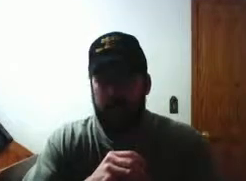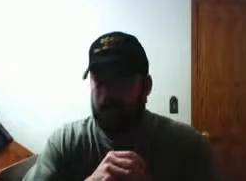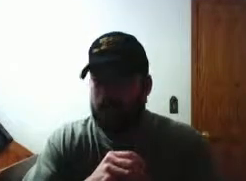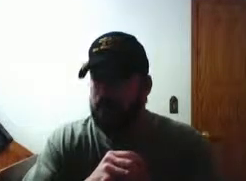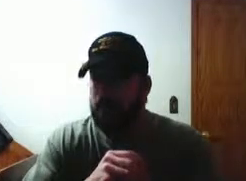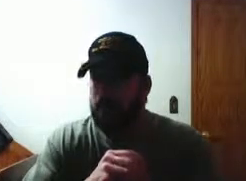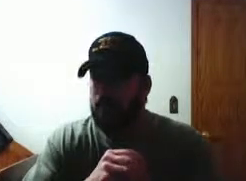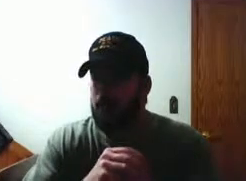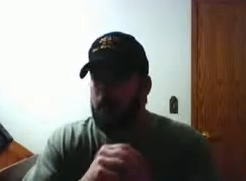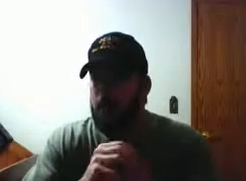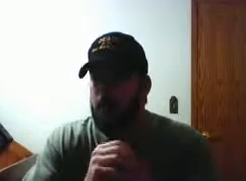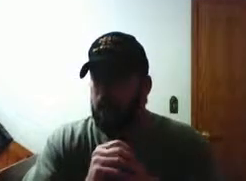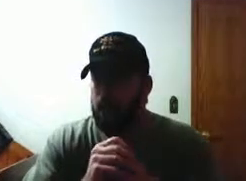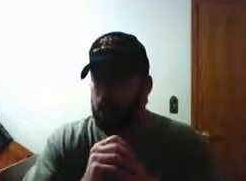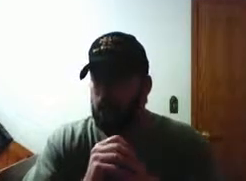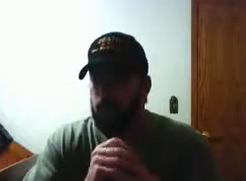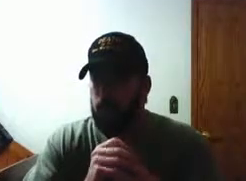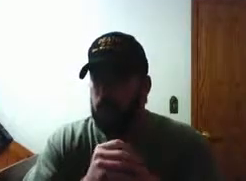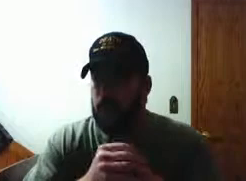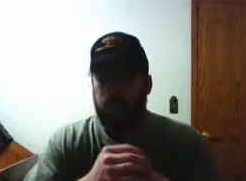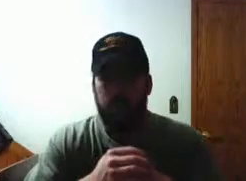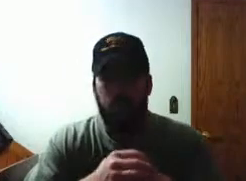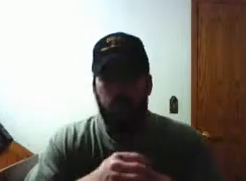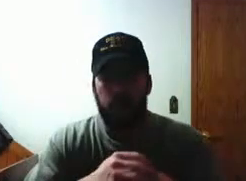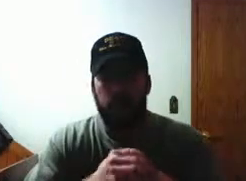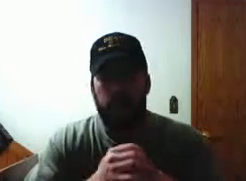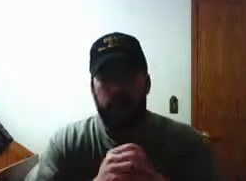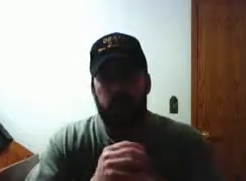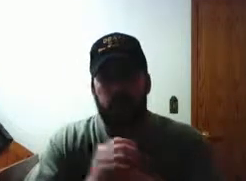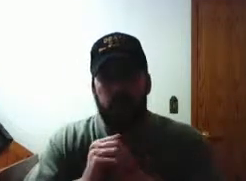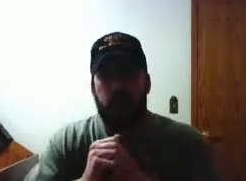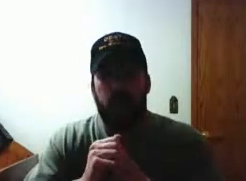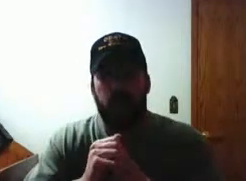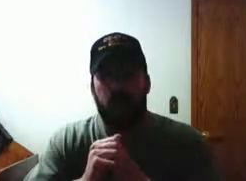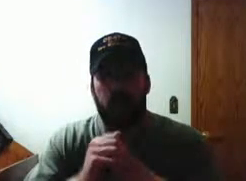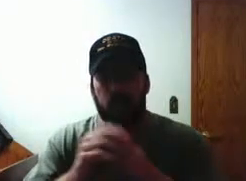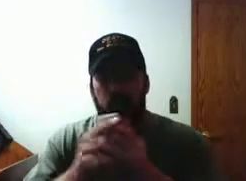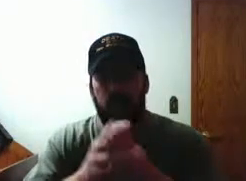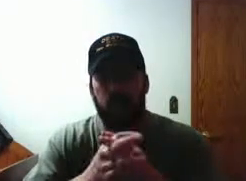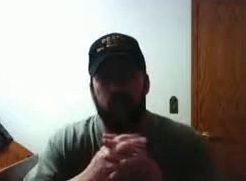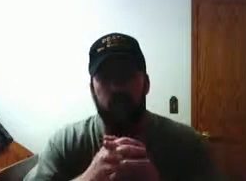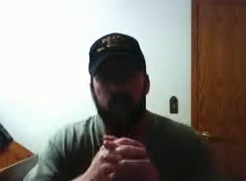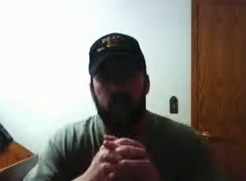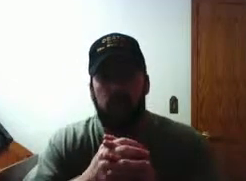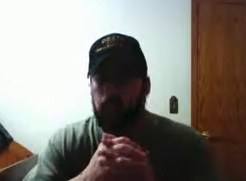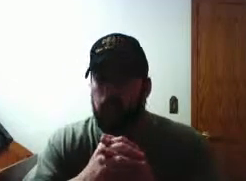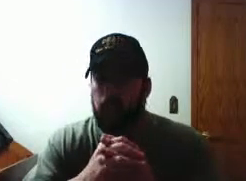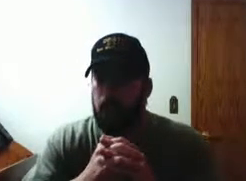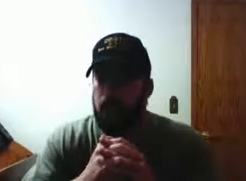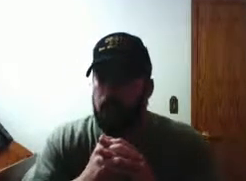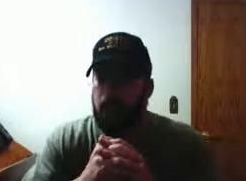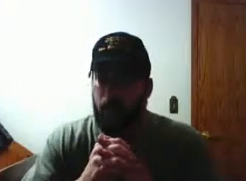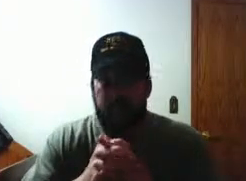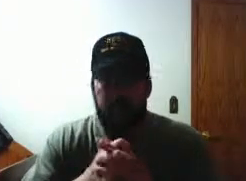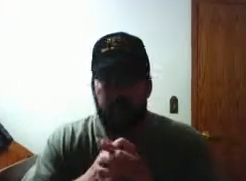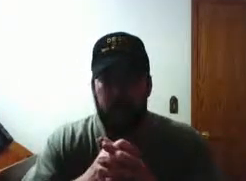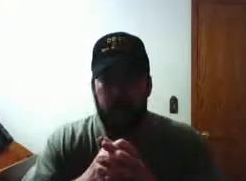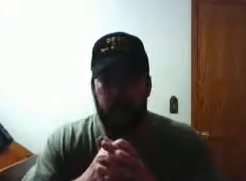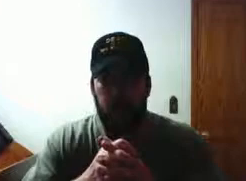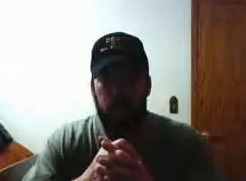you know i know the horse won't kick me so i'm gonna keep beating on it till somebody figures out what's going on but having said that uh we're